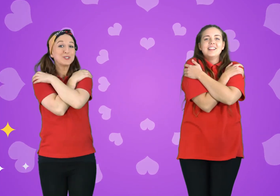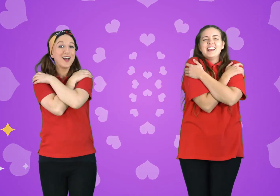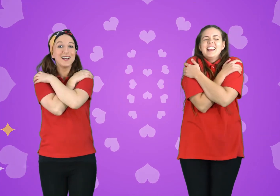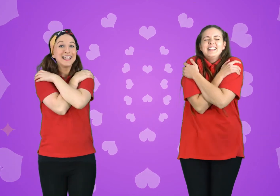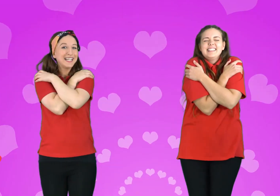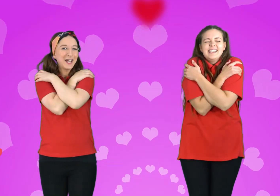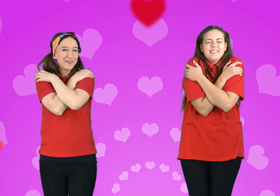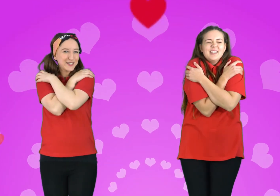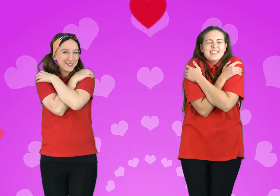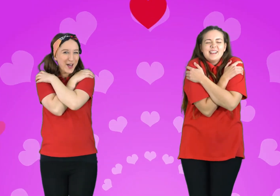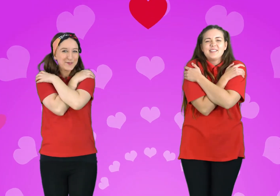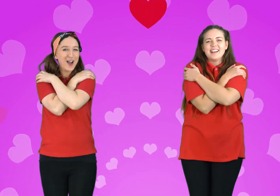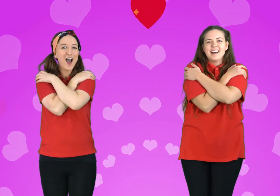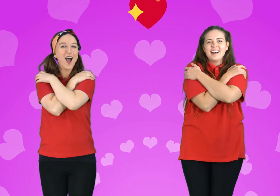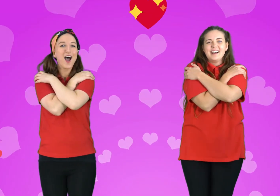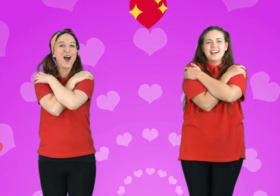And give yourself a hug